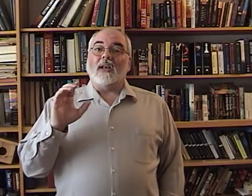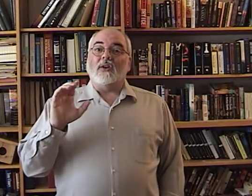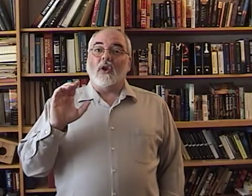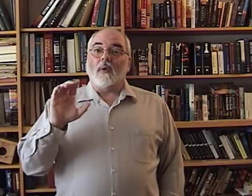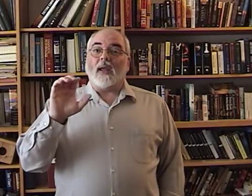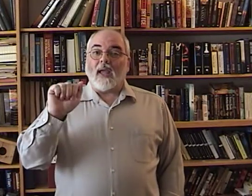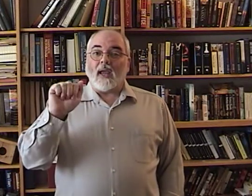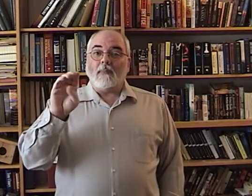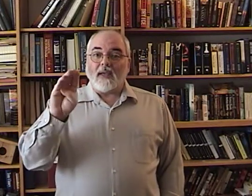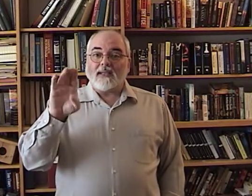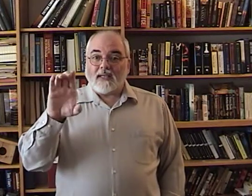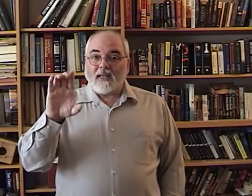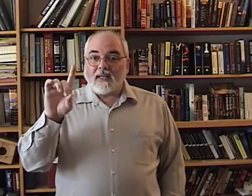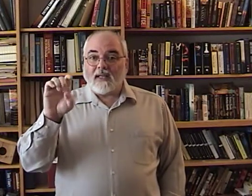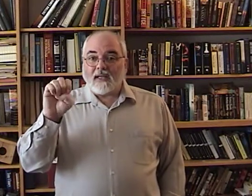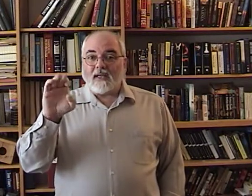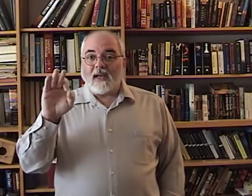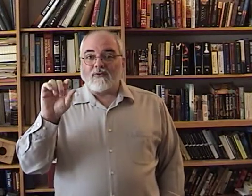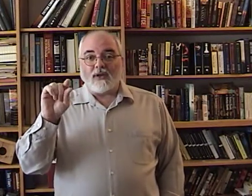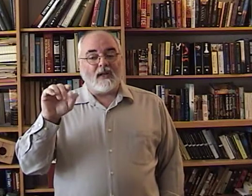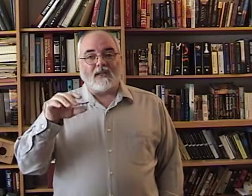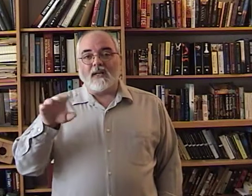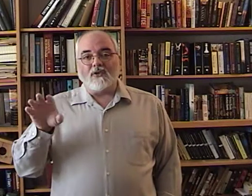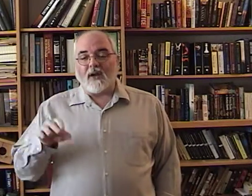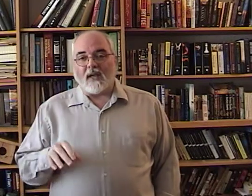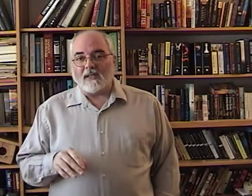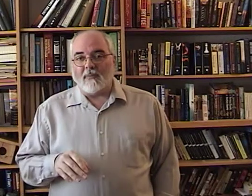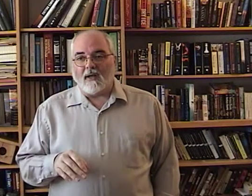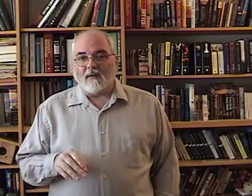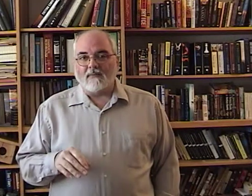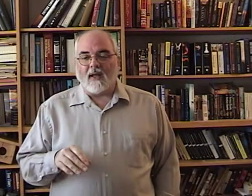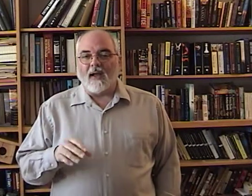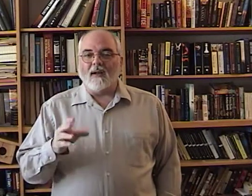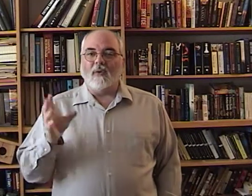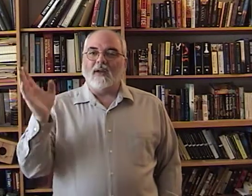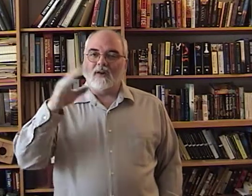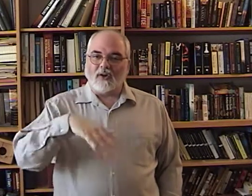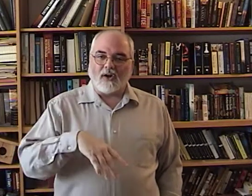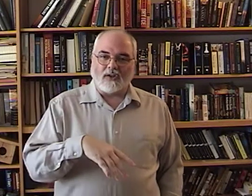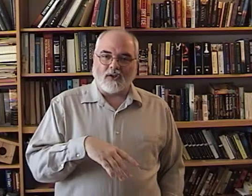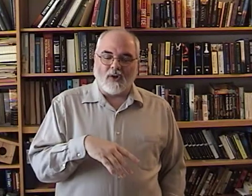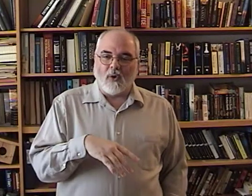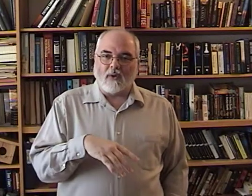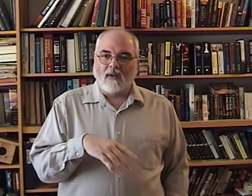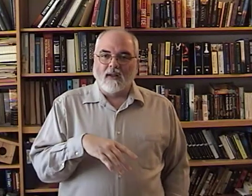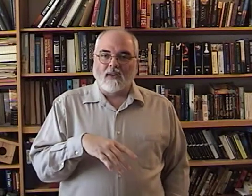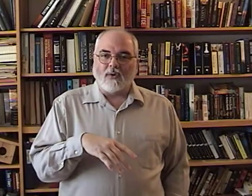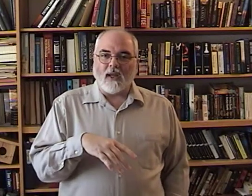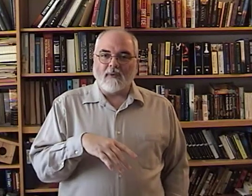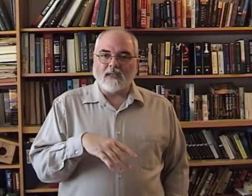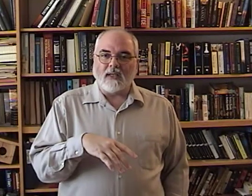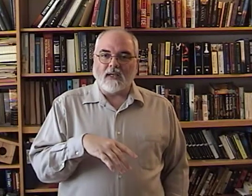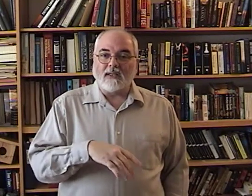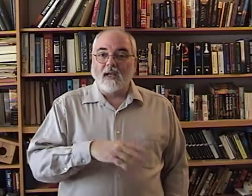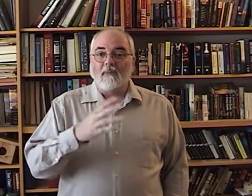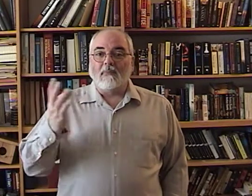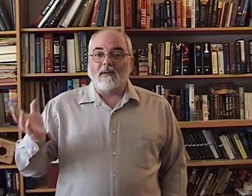Knowing ABCDEFG doesn't teach you how to spell. I know kindergartners know their ABCs, but